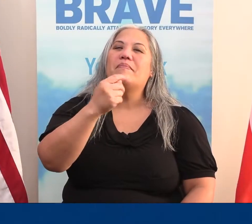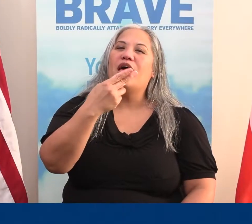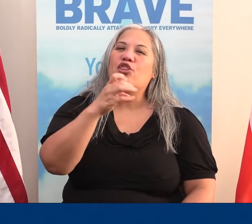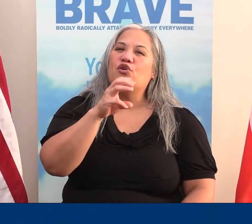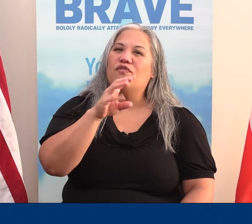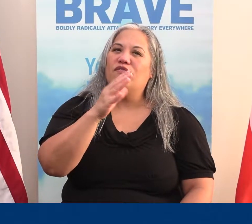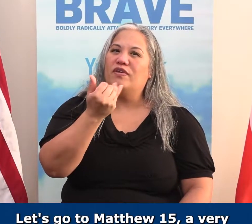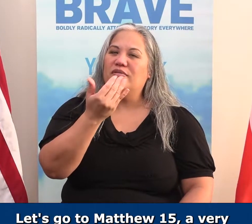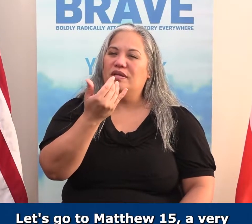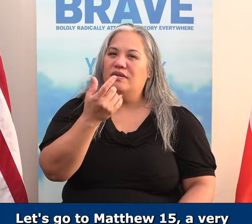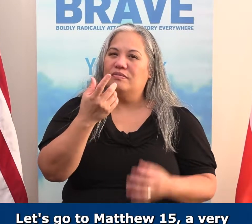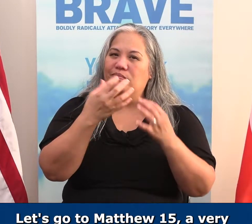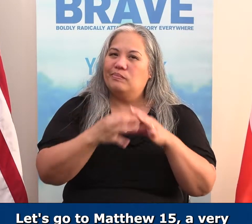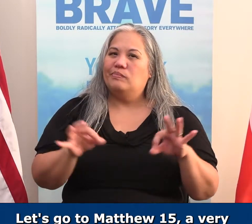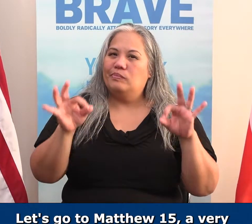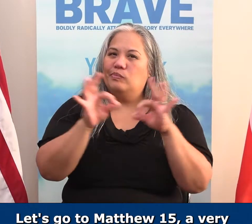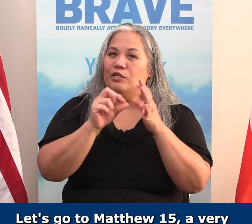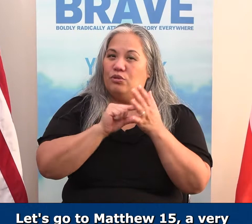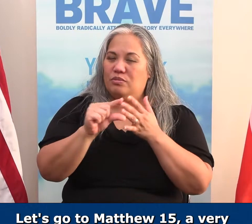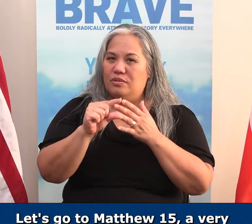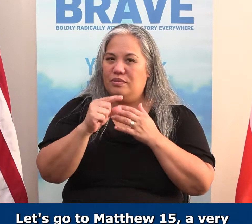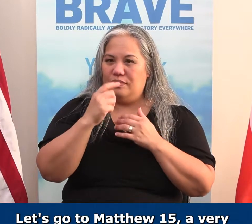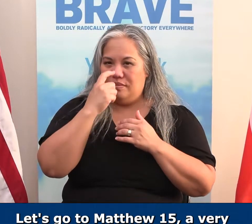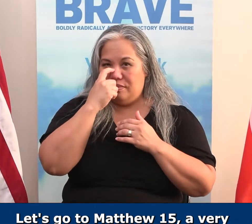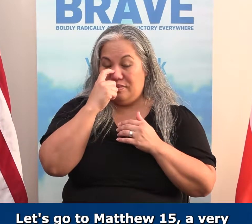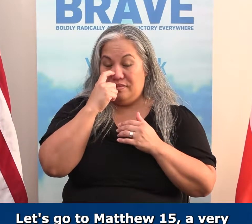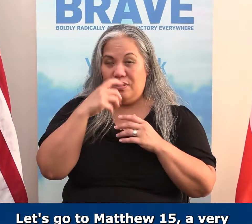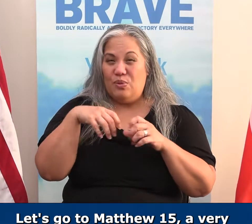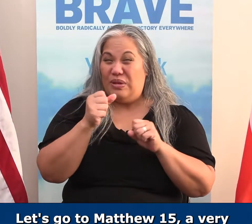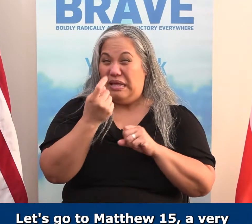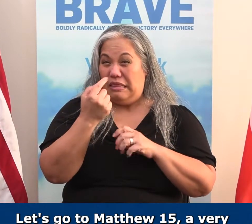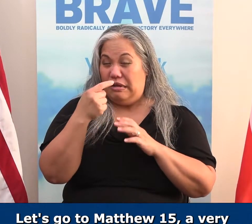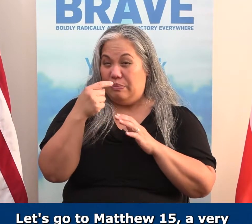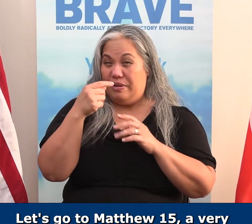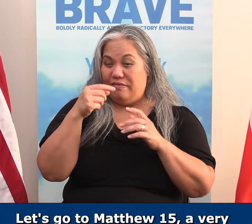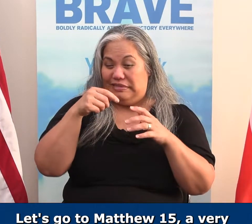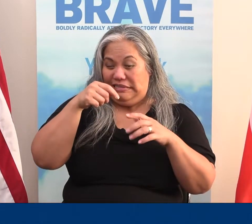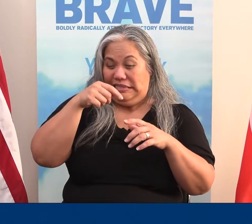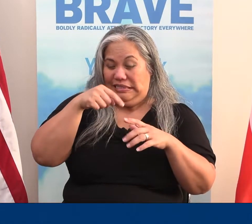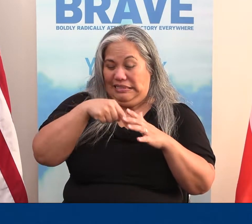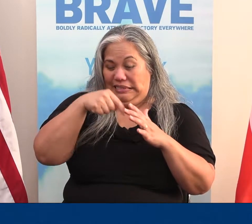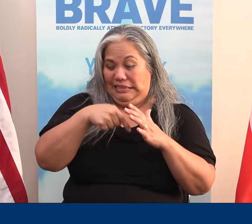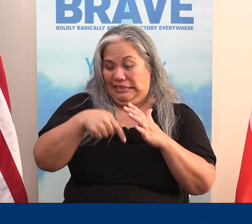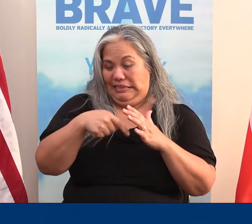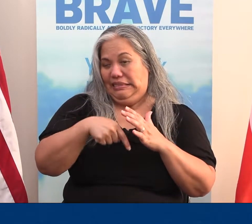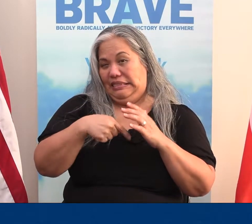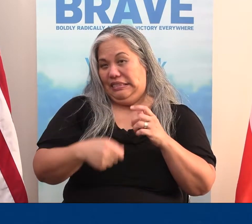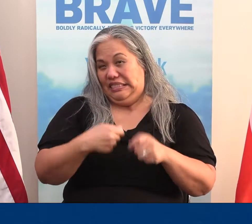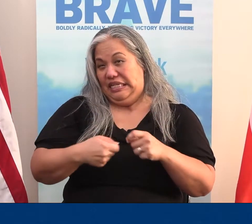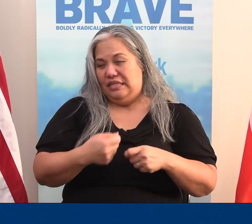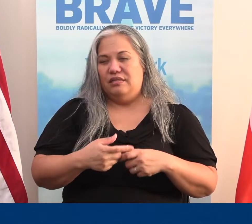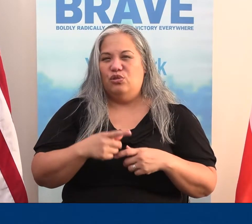Let's move on. Let's go to Matthew 15, a very key scripture. It's going to take a little bit of digging to fully understand.